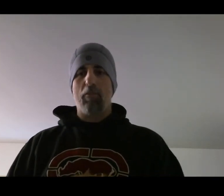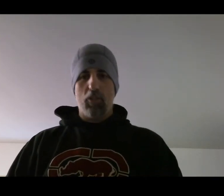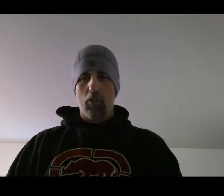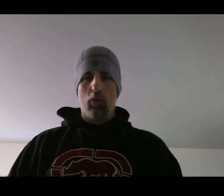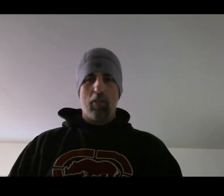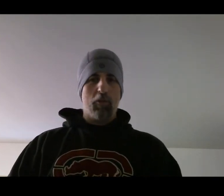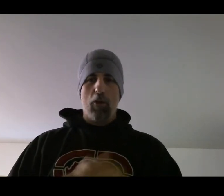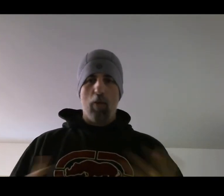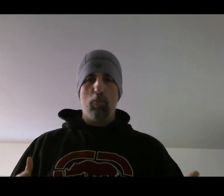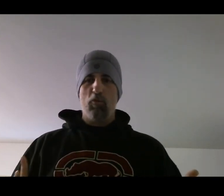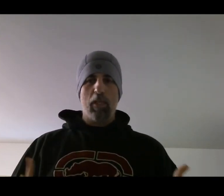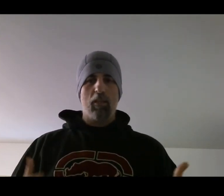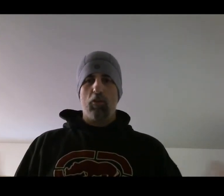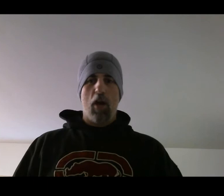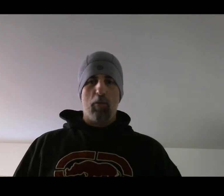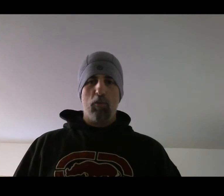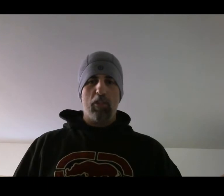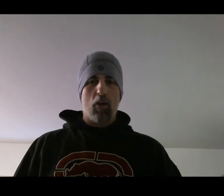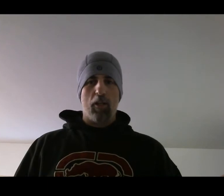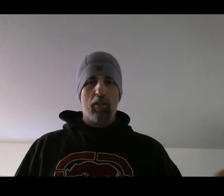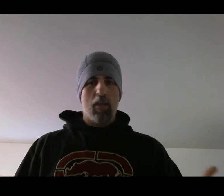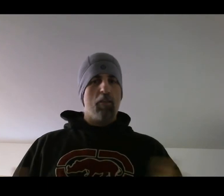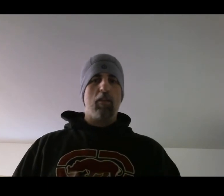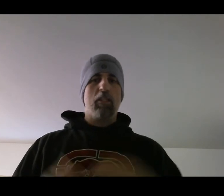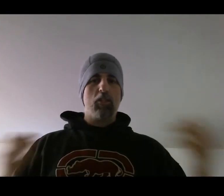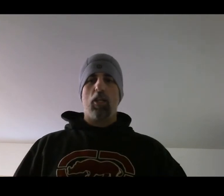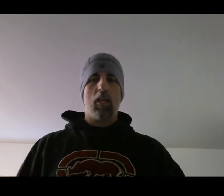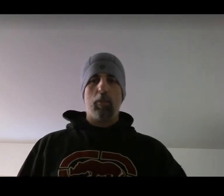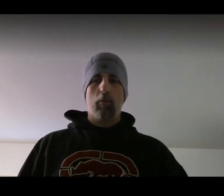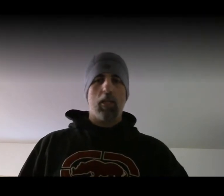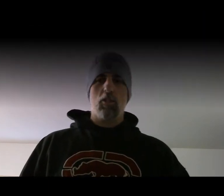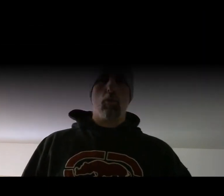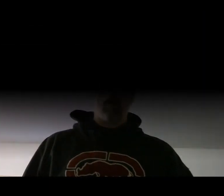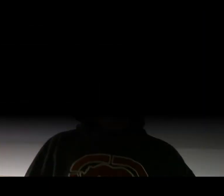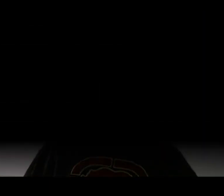to do if you're not moving. If you're not a moving target, then he should be able to hit you every time.